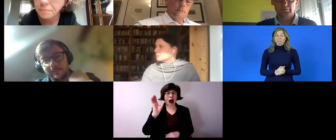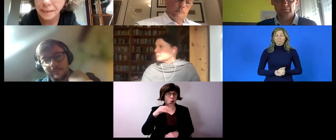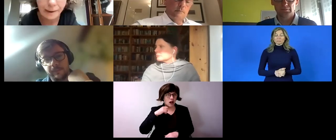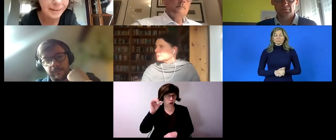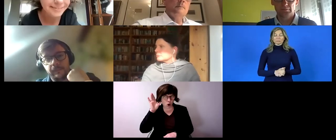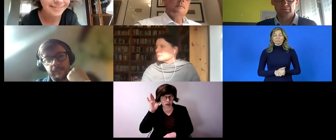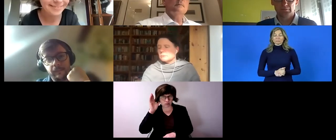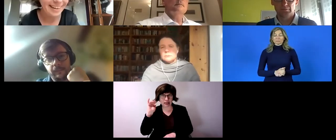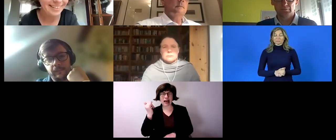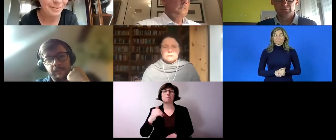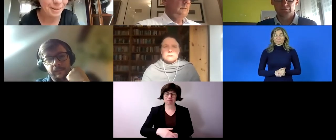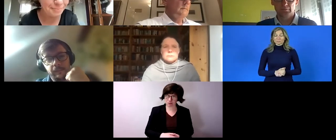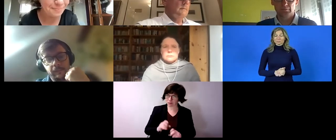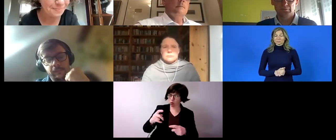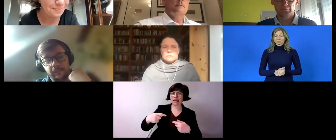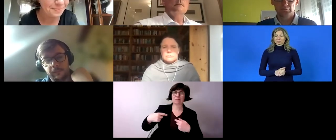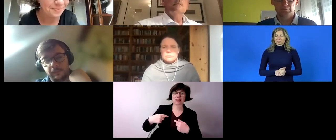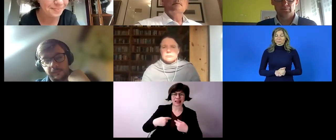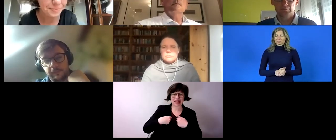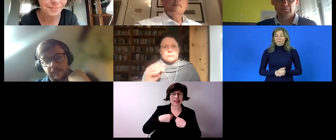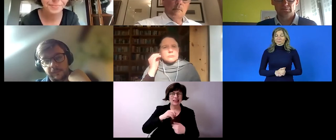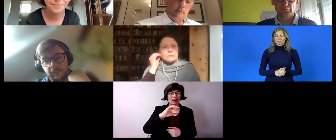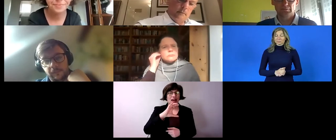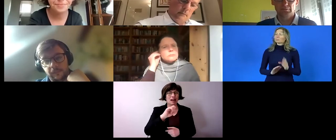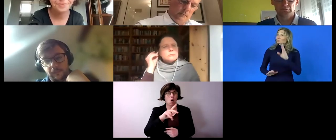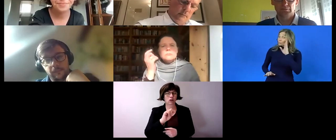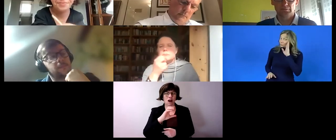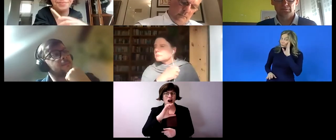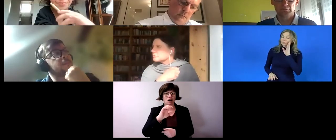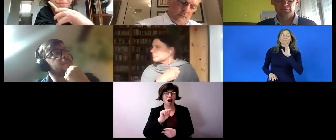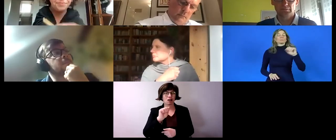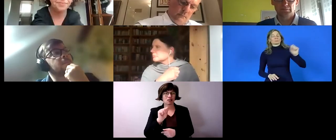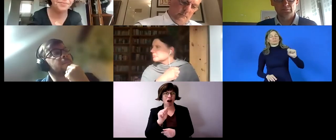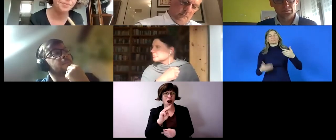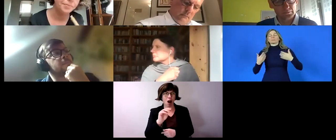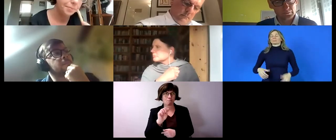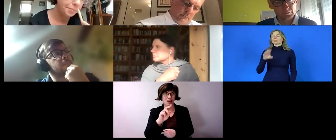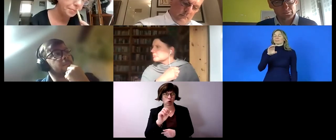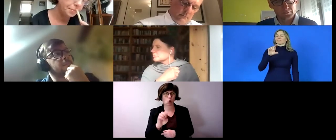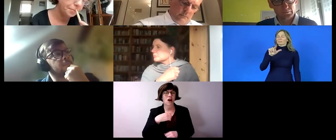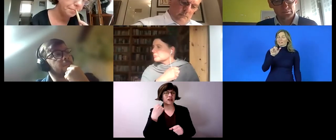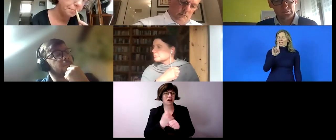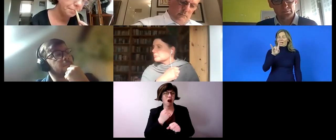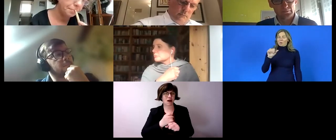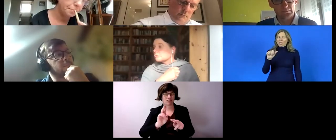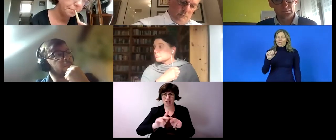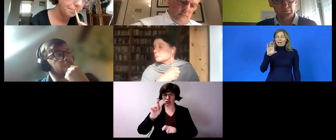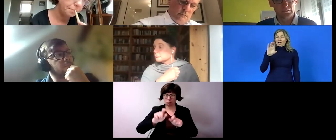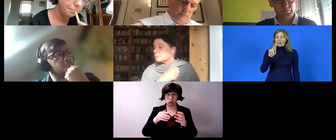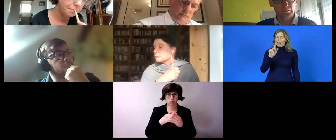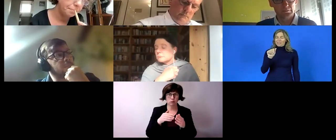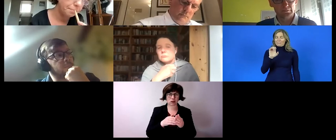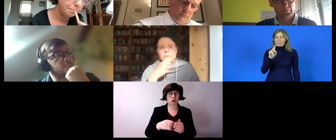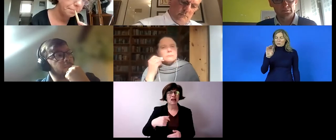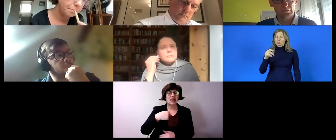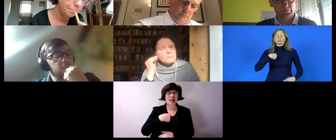can you hear me yes my name is claudia casamento i work in a workshop